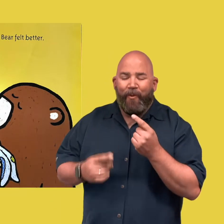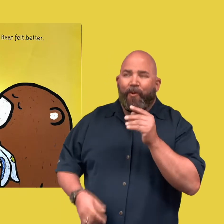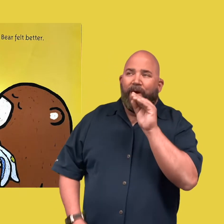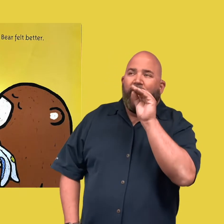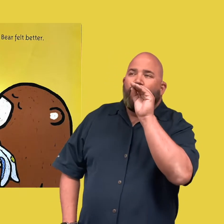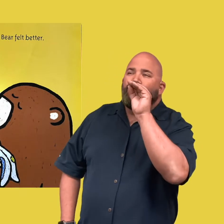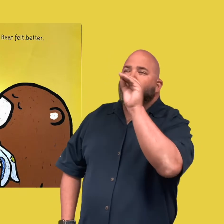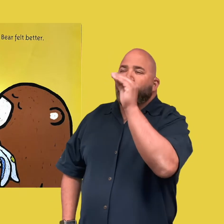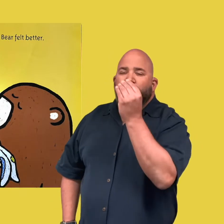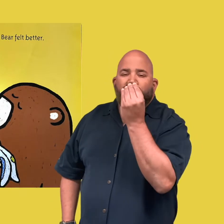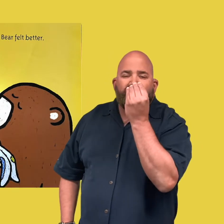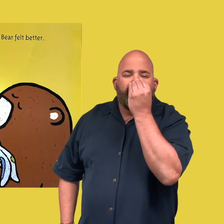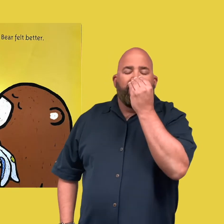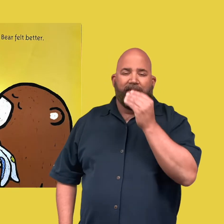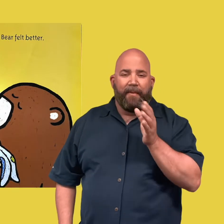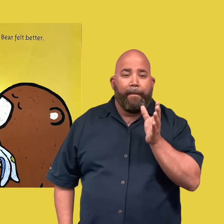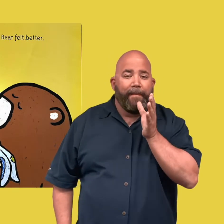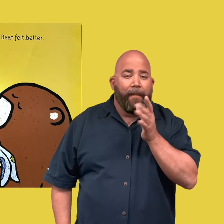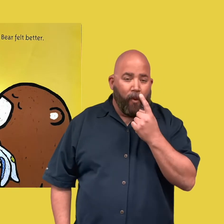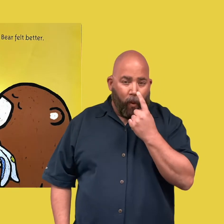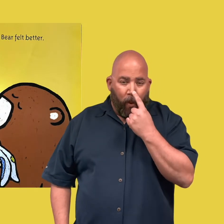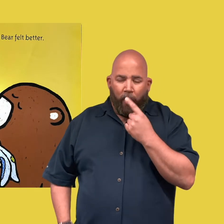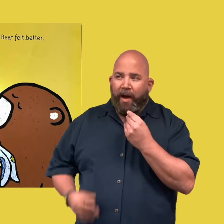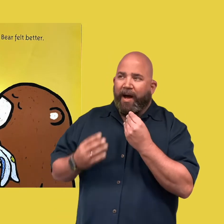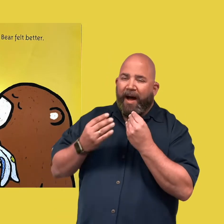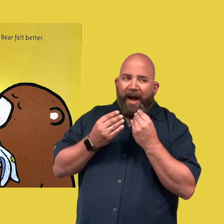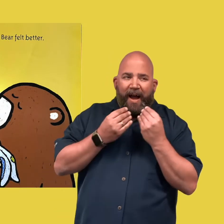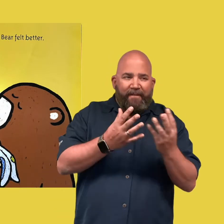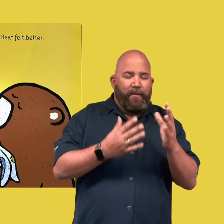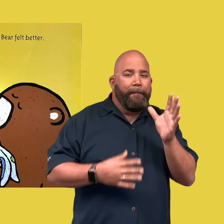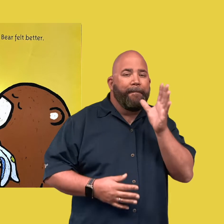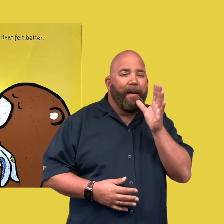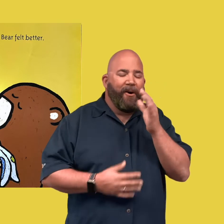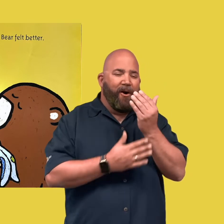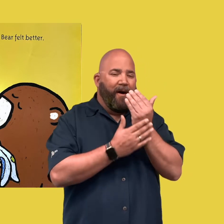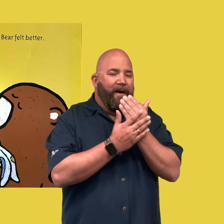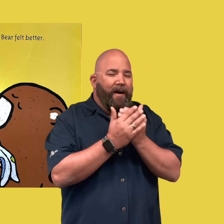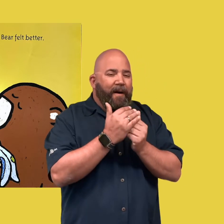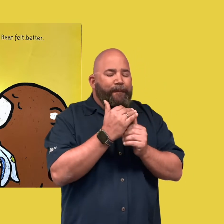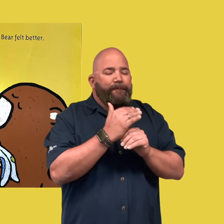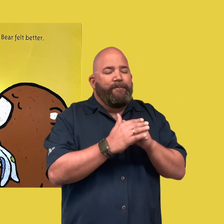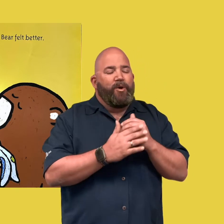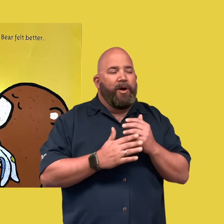He kissed Mama's nose to comfort her. Mama smiled.